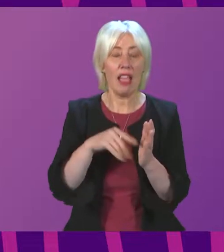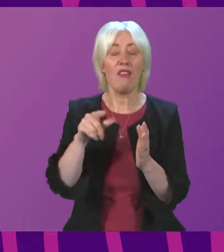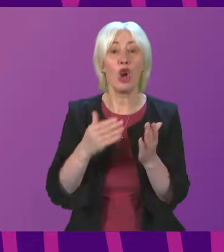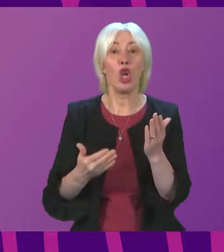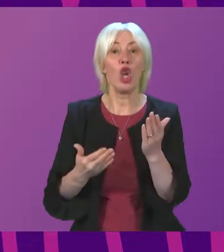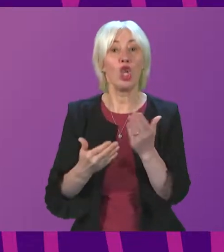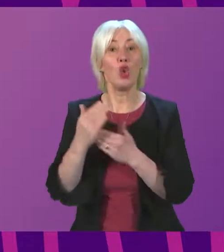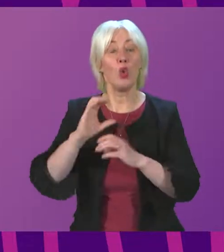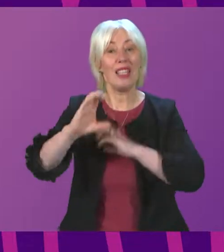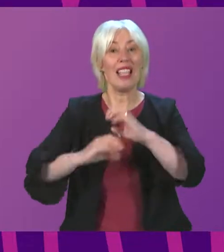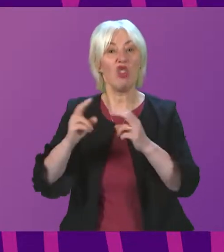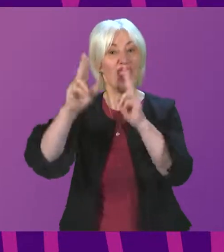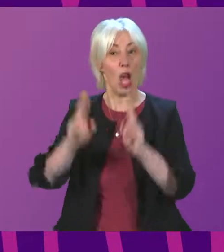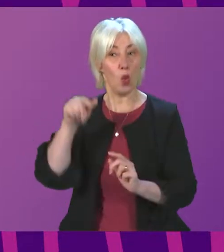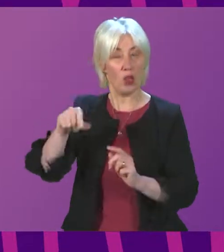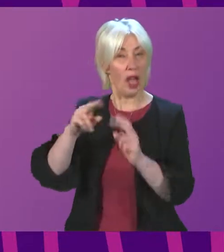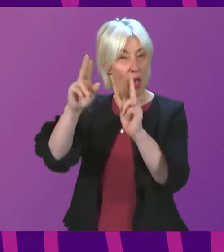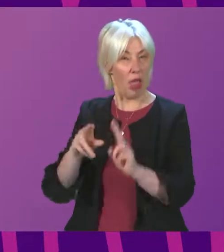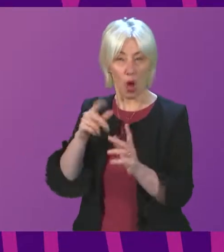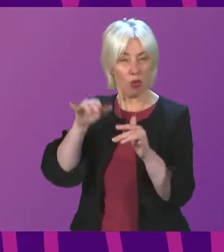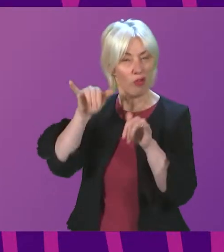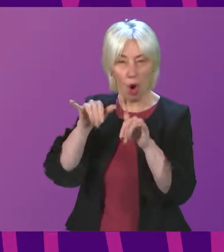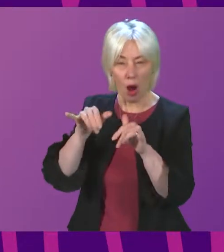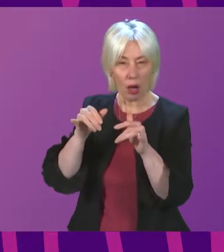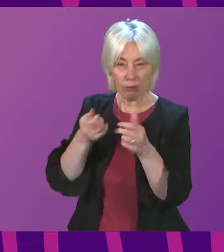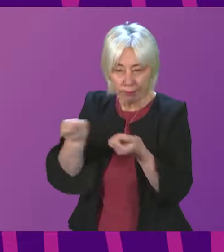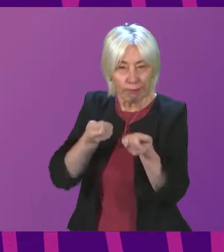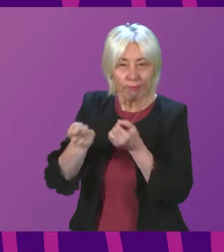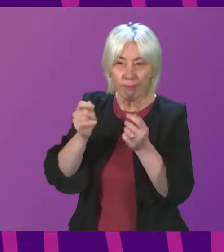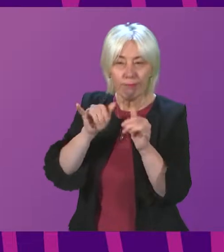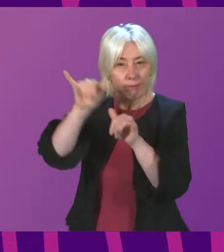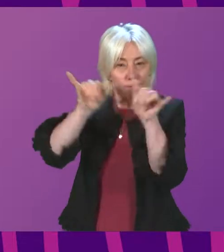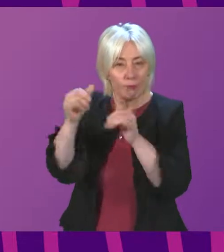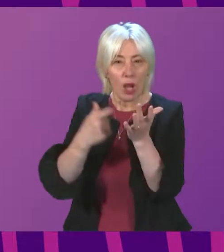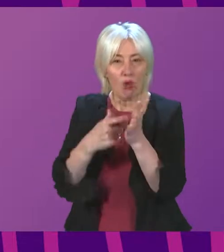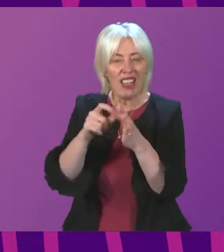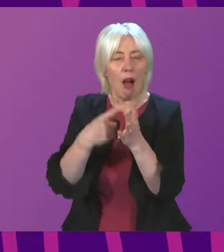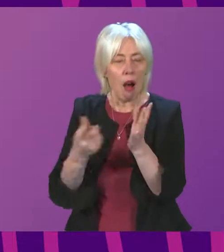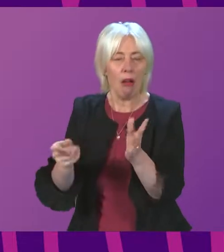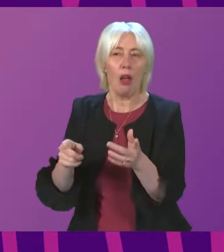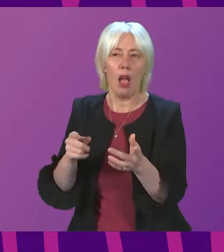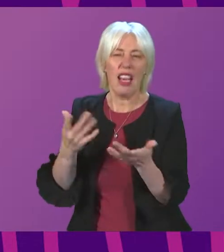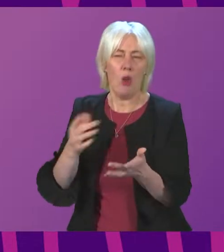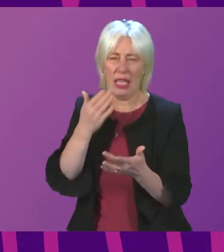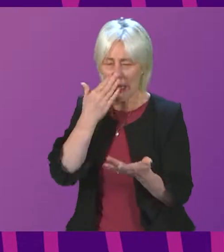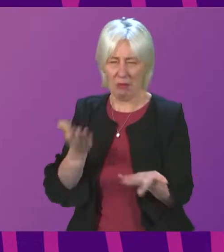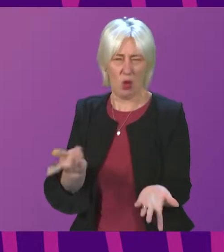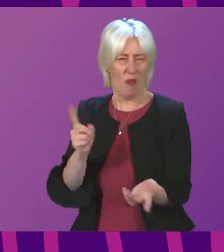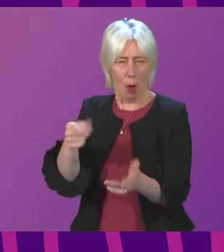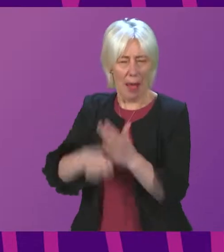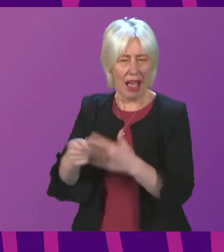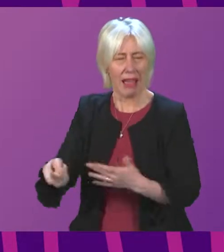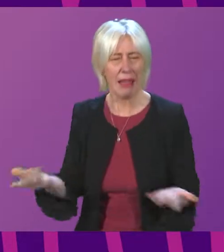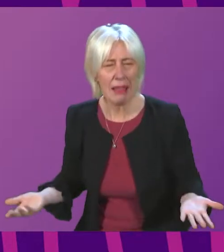House, that now seems to be a rather expensive white elephant in relation to ATMS. And I think that speaks to the